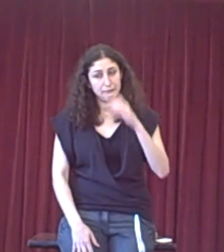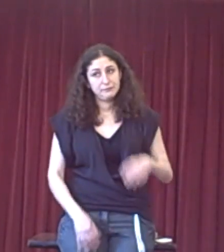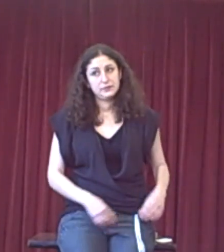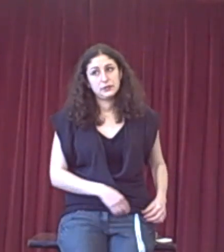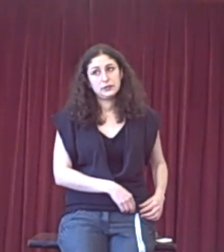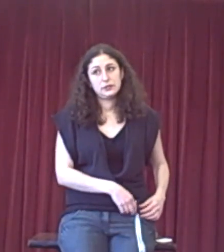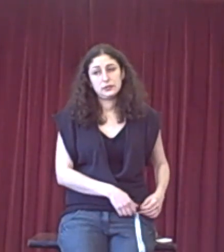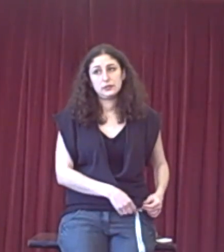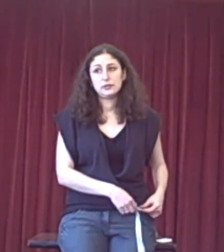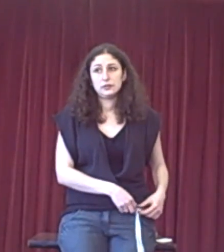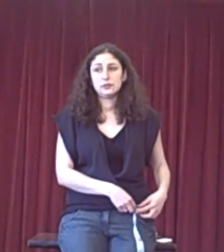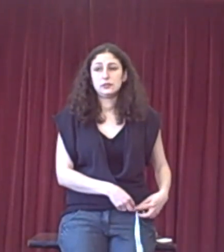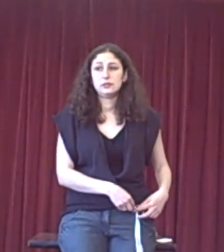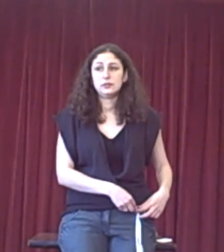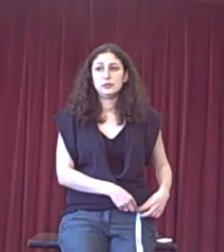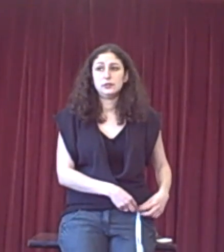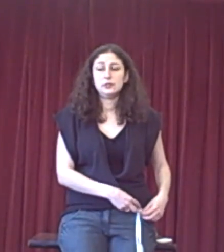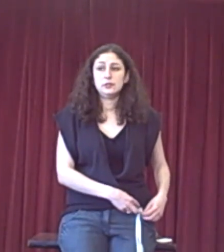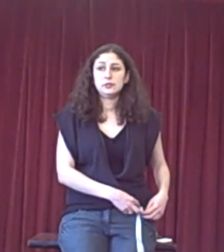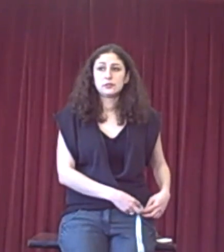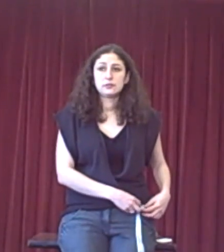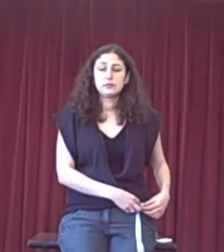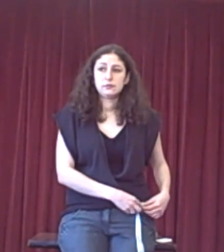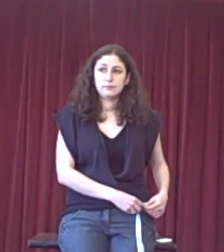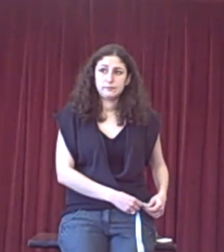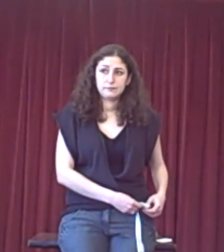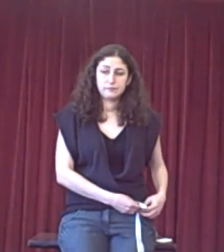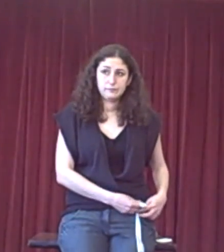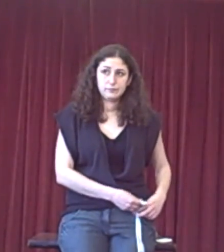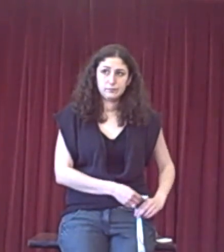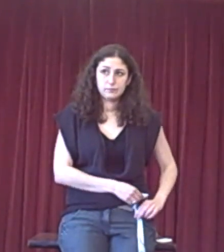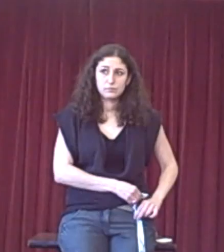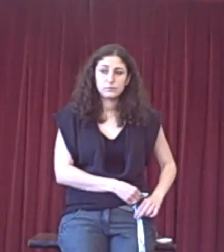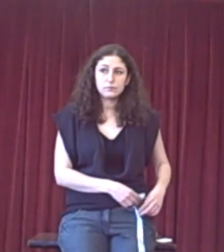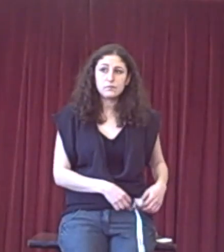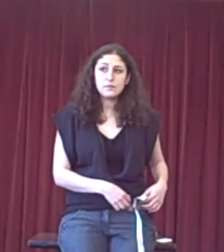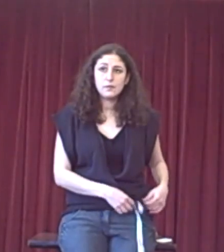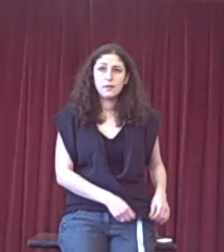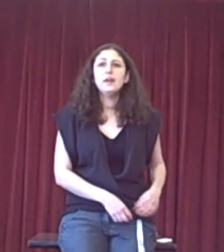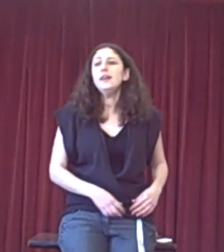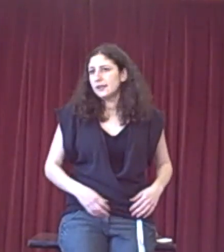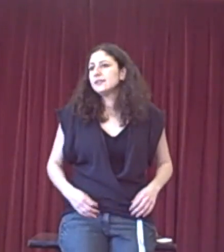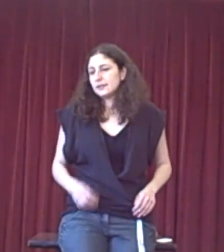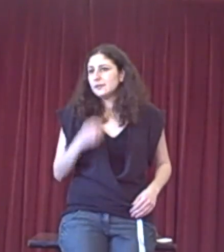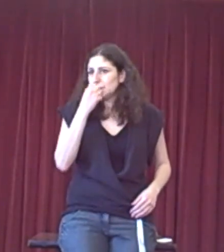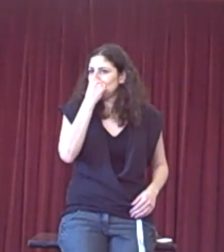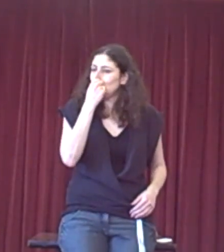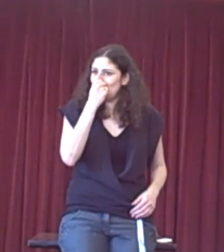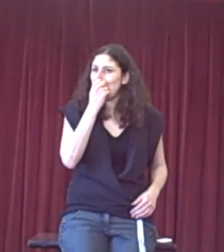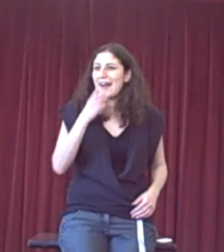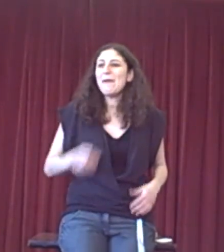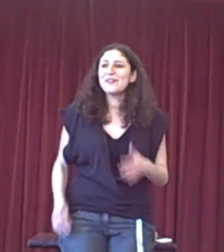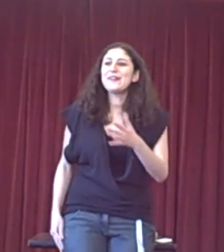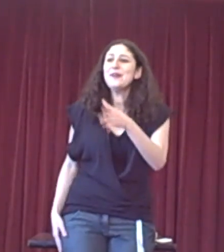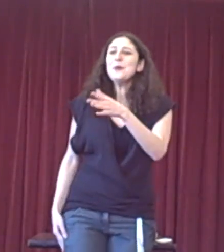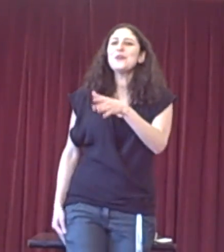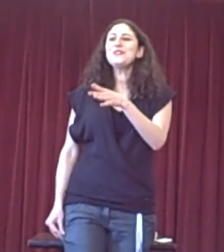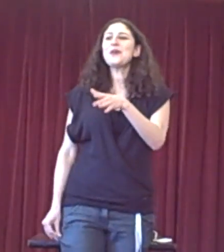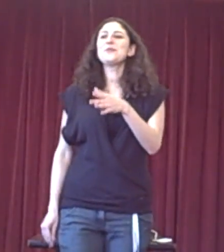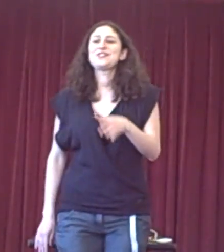something is missing in Prime Minister's speech, you have to explain why it's crucial for your case. Yeah, absolutely. What you don't need